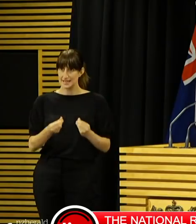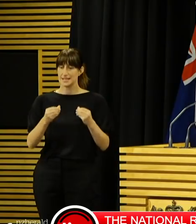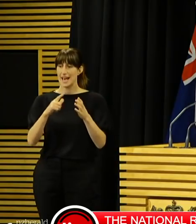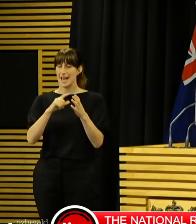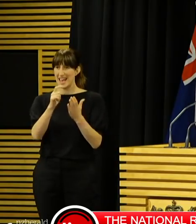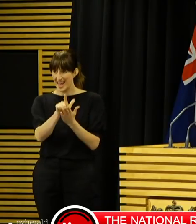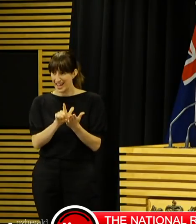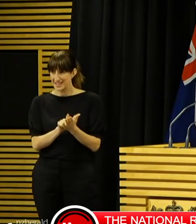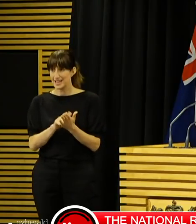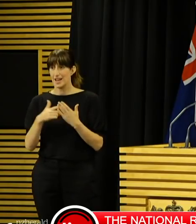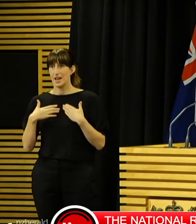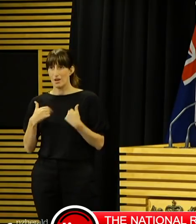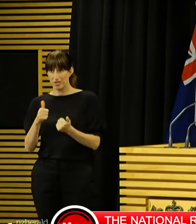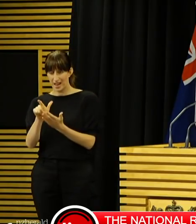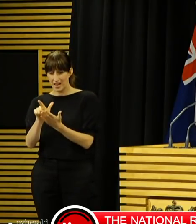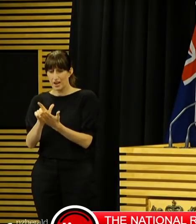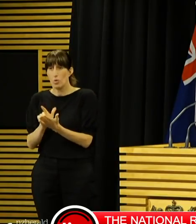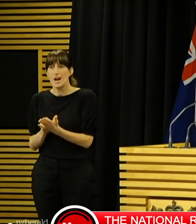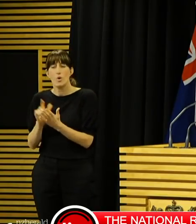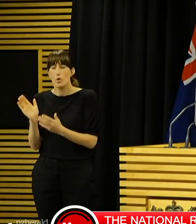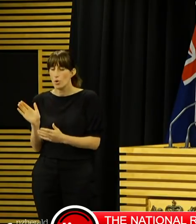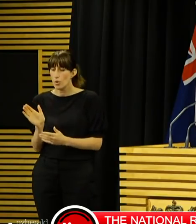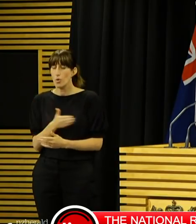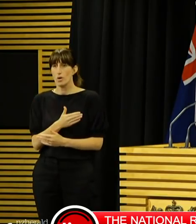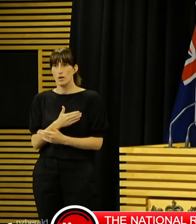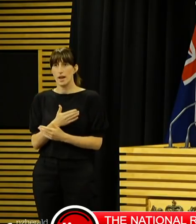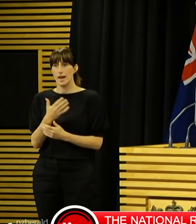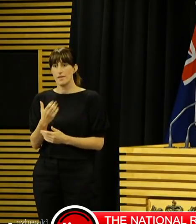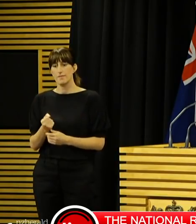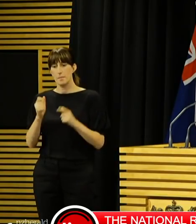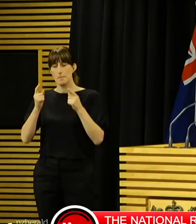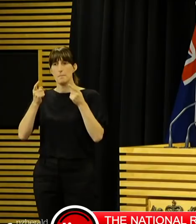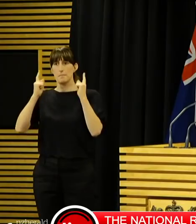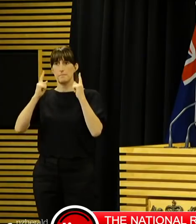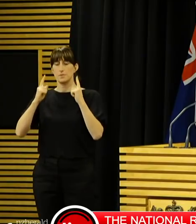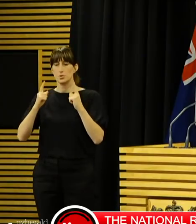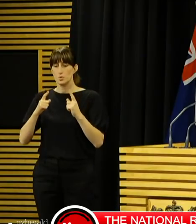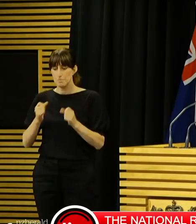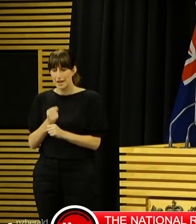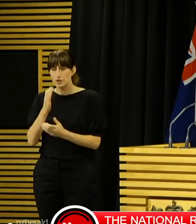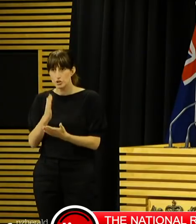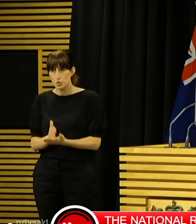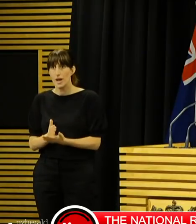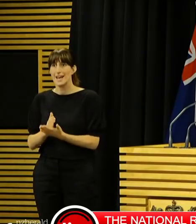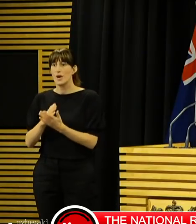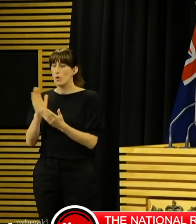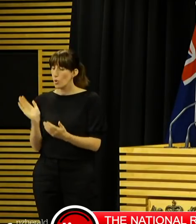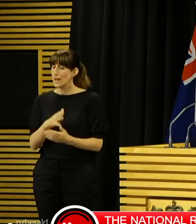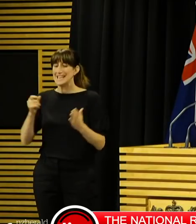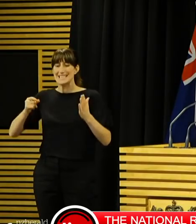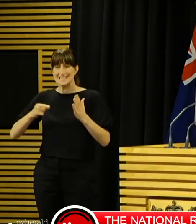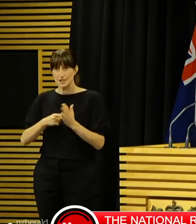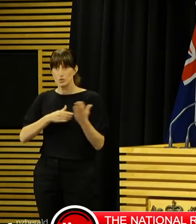of which are designed to ensure our health services, emergency services, utilities, goods transport and other essential